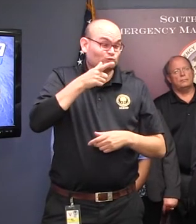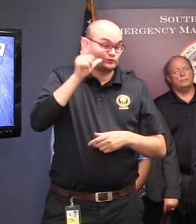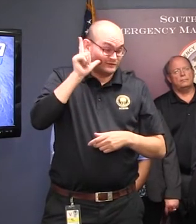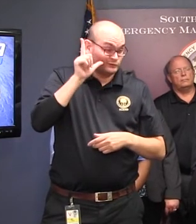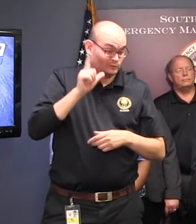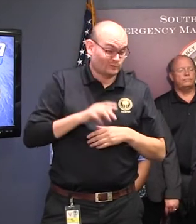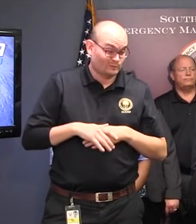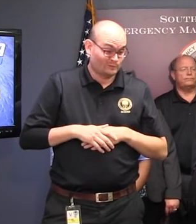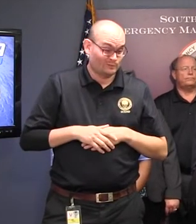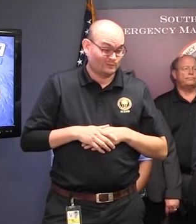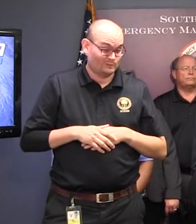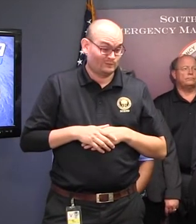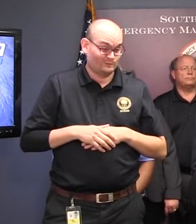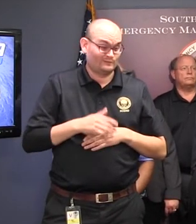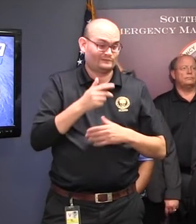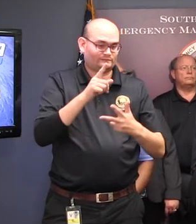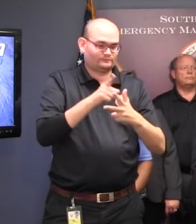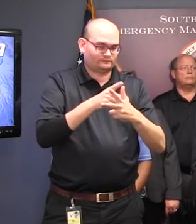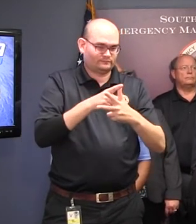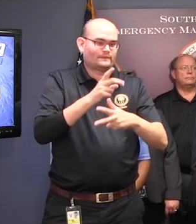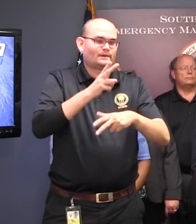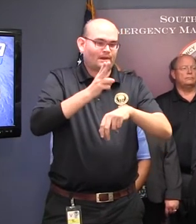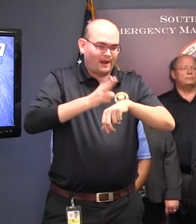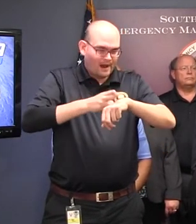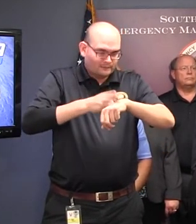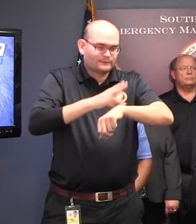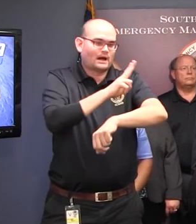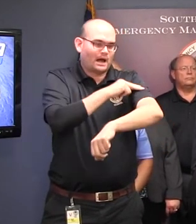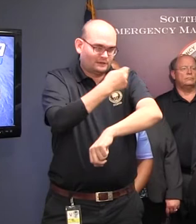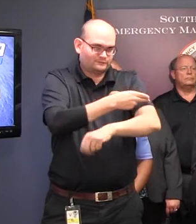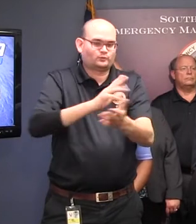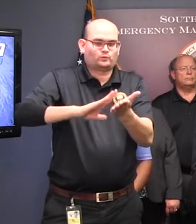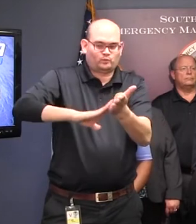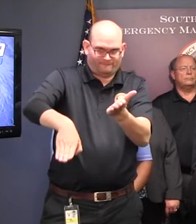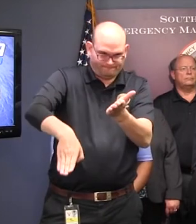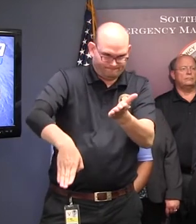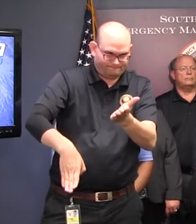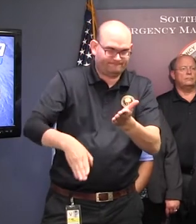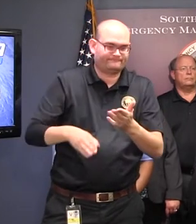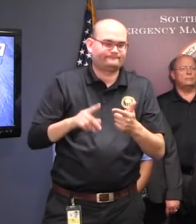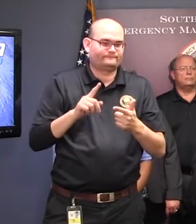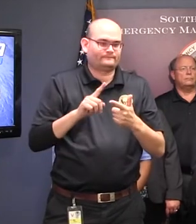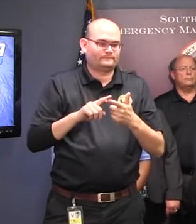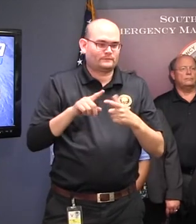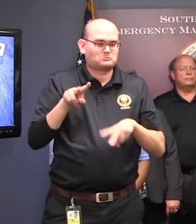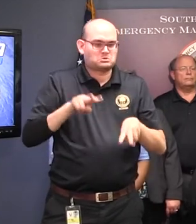requested a waiver request. We're in the process of evaluating those at this point.